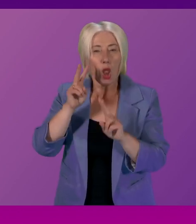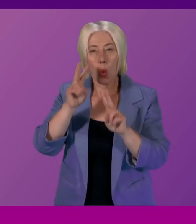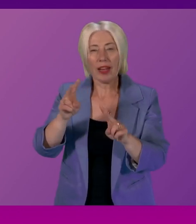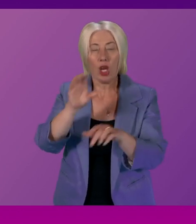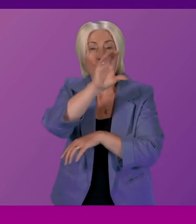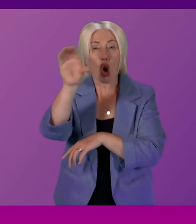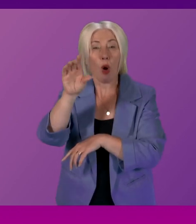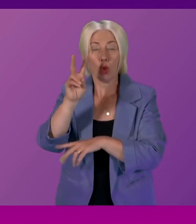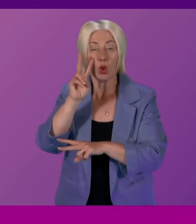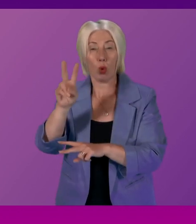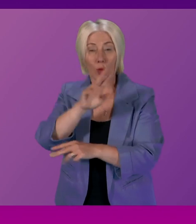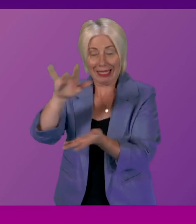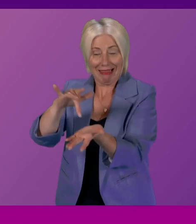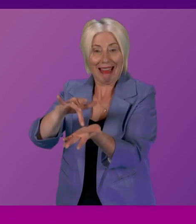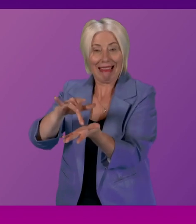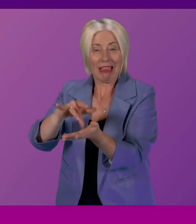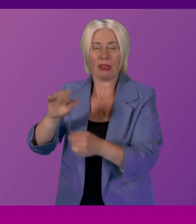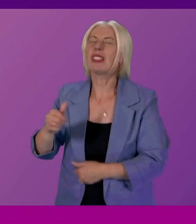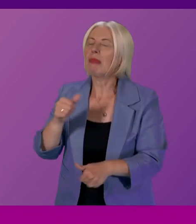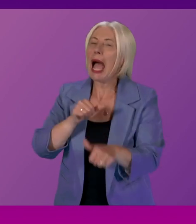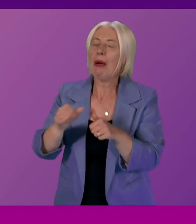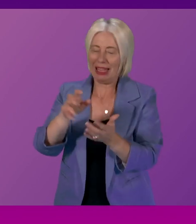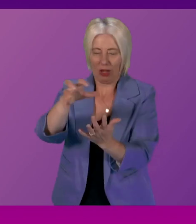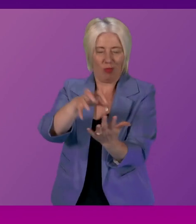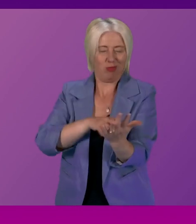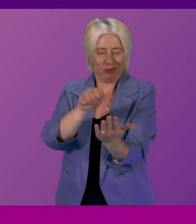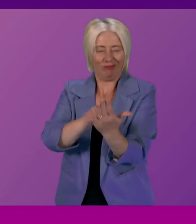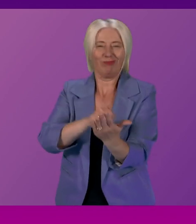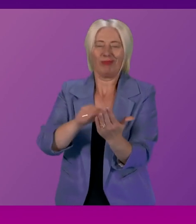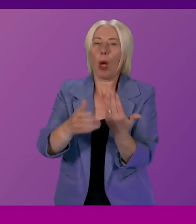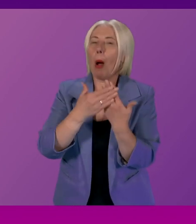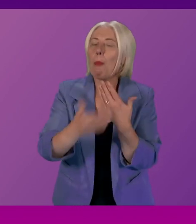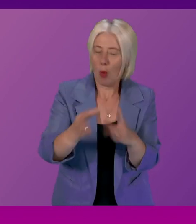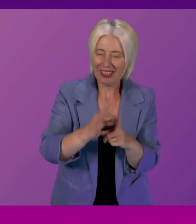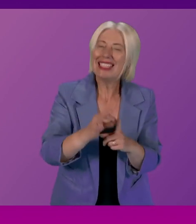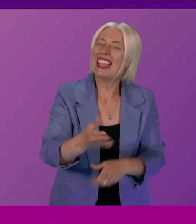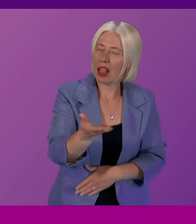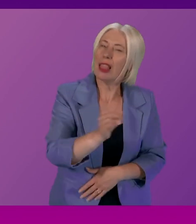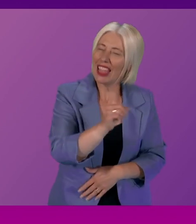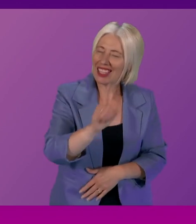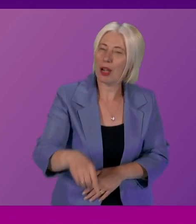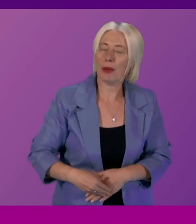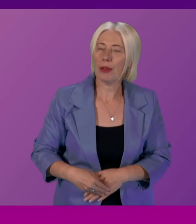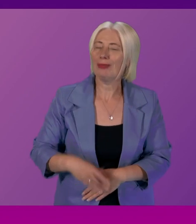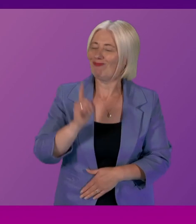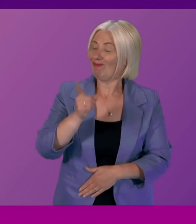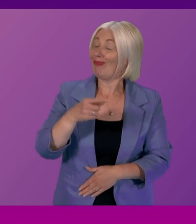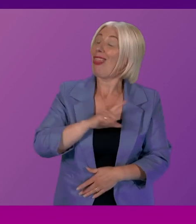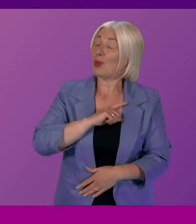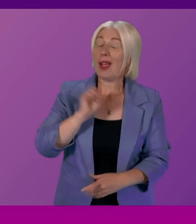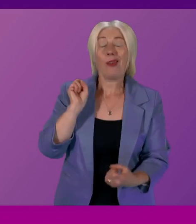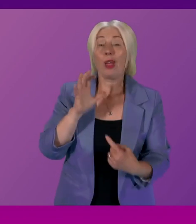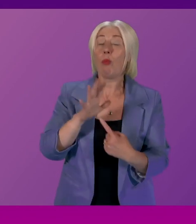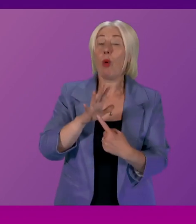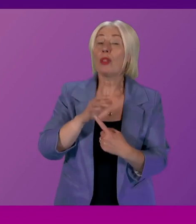yeah again I'm probably better writing to the member more of the detail but that's exactly why I find it important to